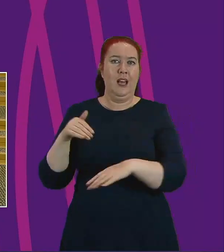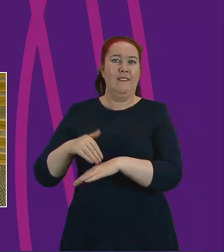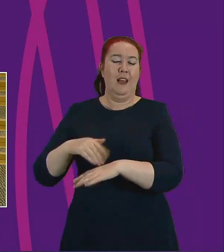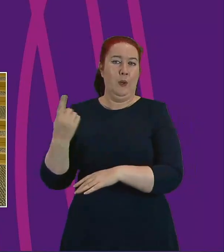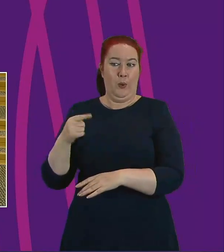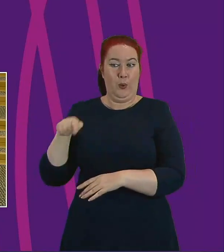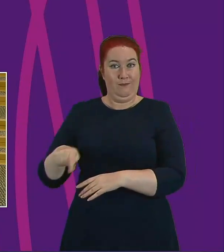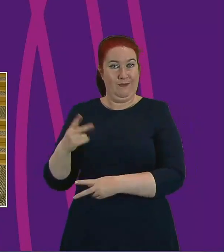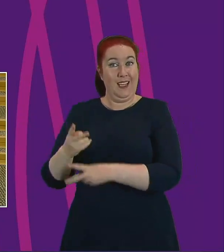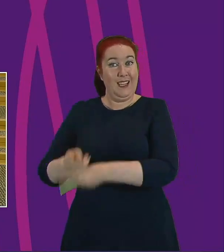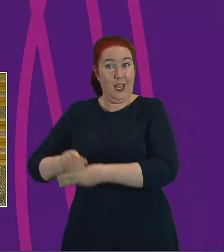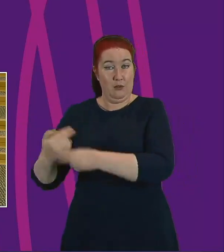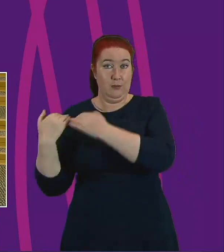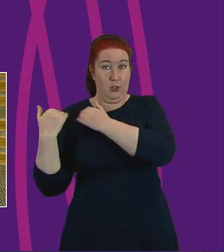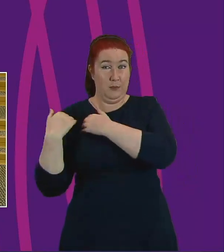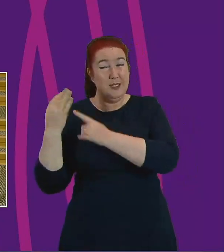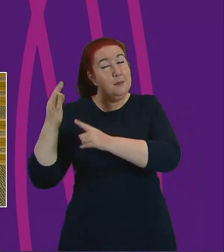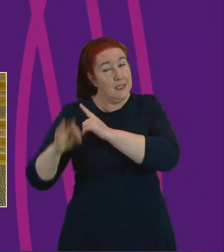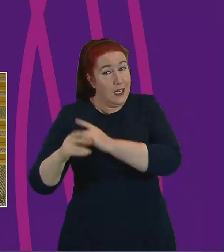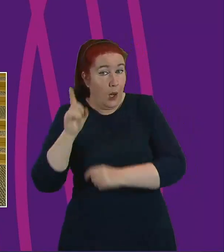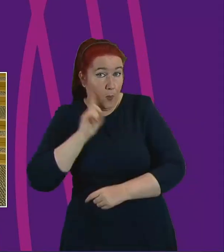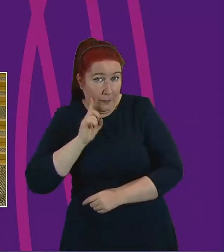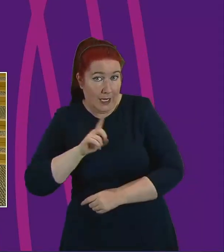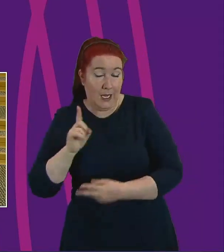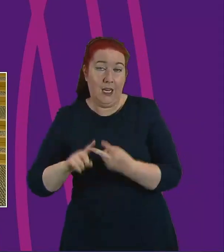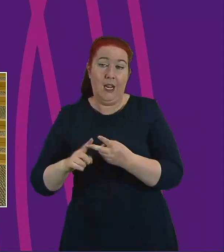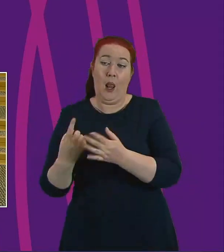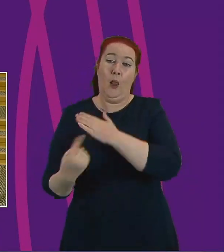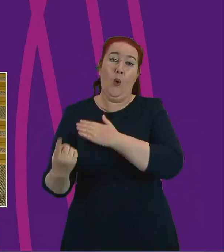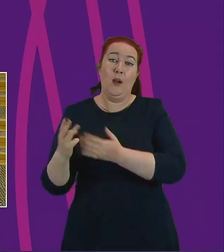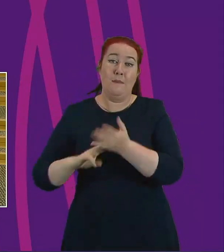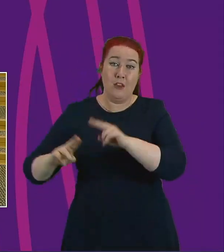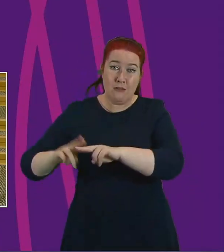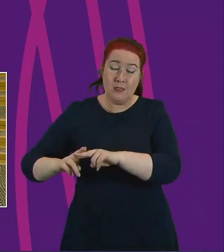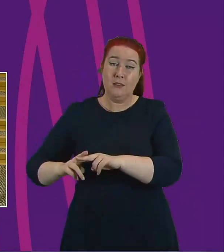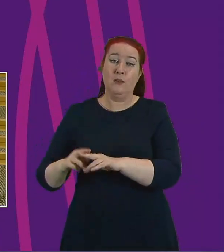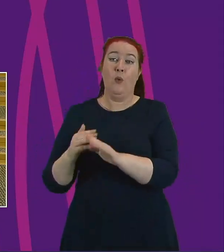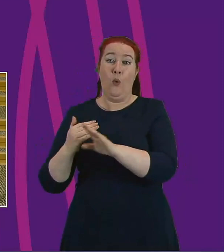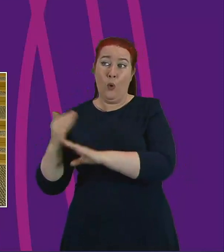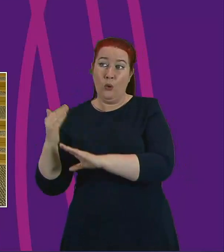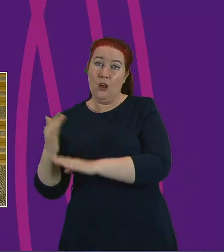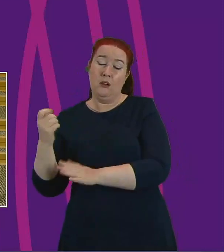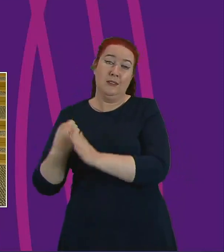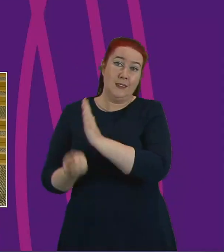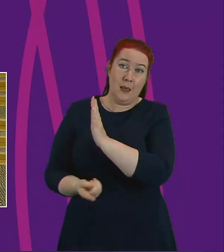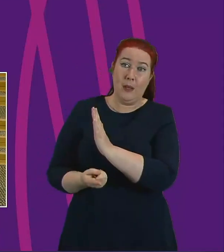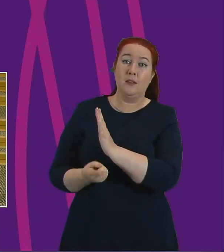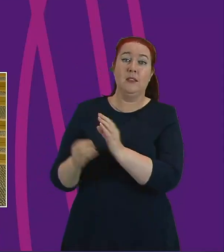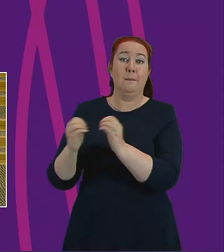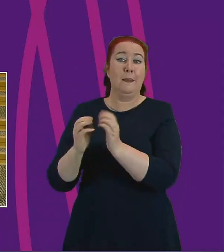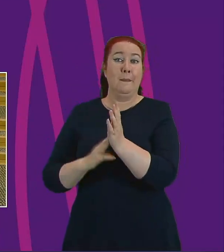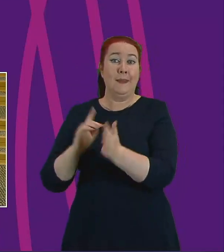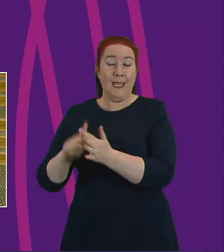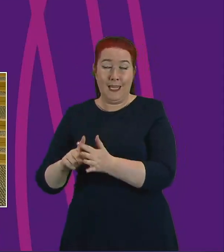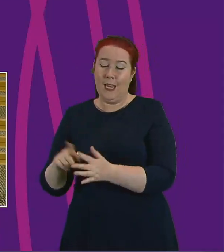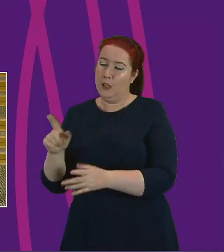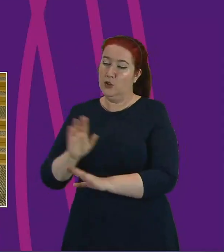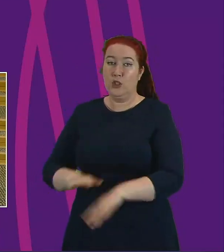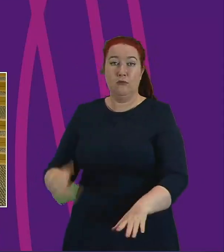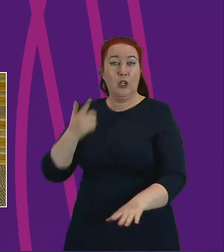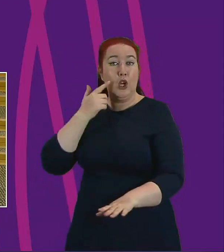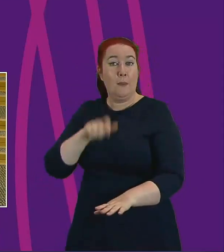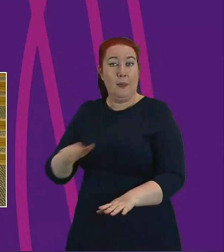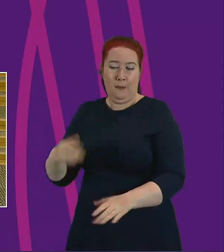responsibilities particularly women, lone parents, older people, disabled people, minority ethnic communities and children and young people.